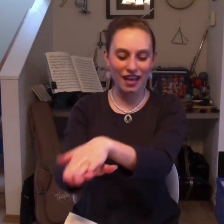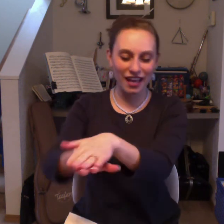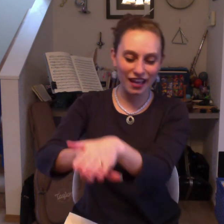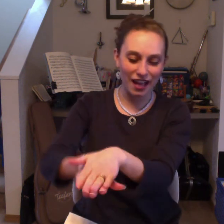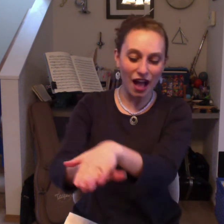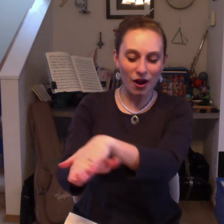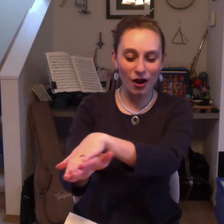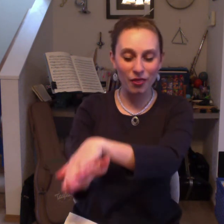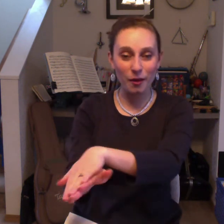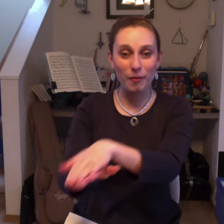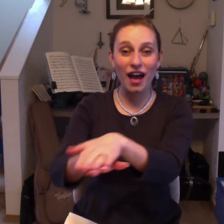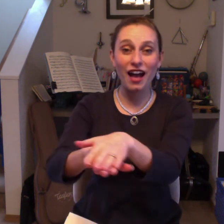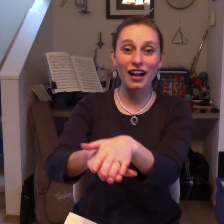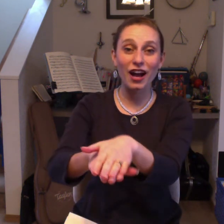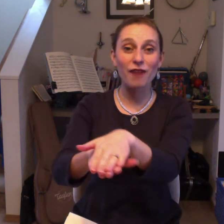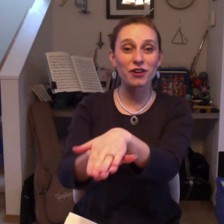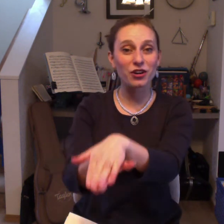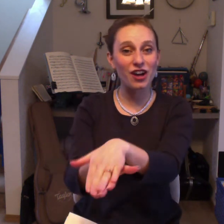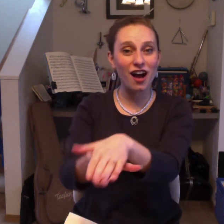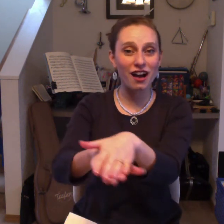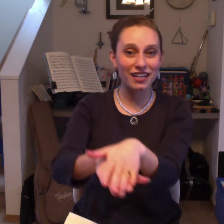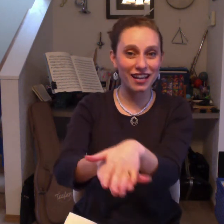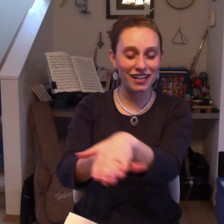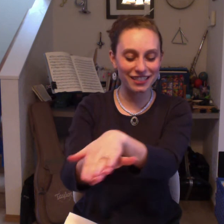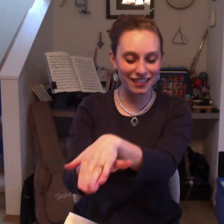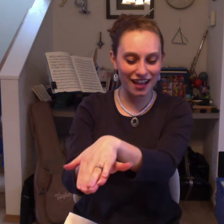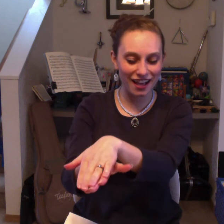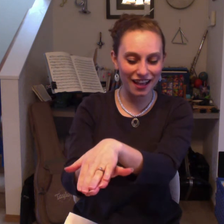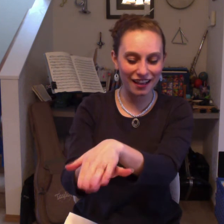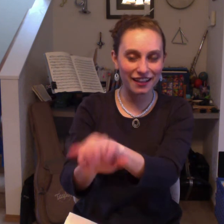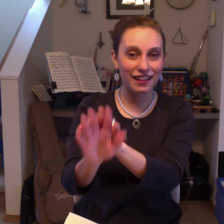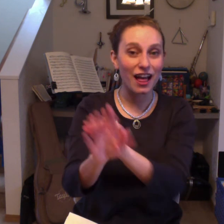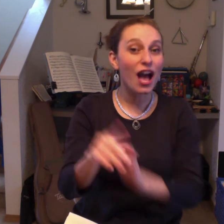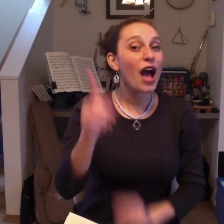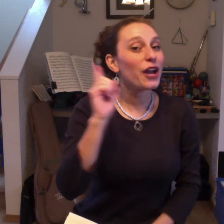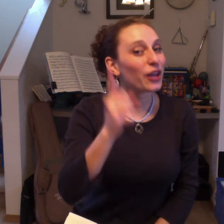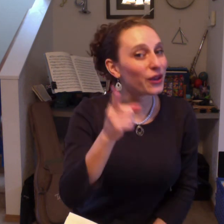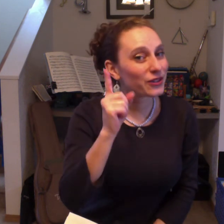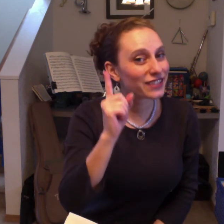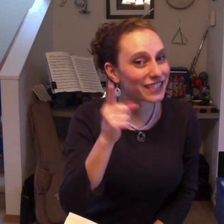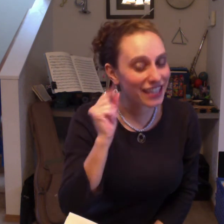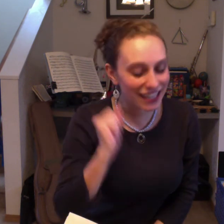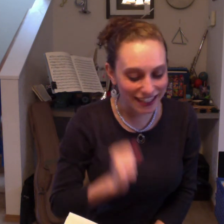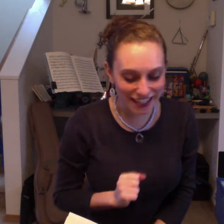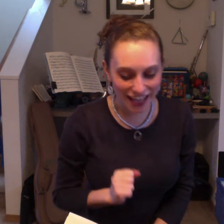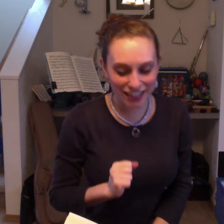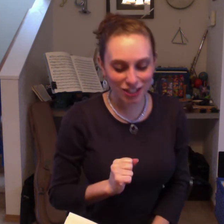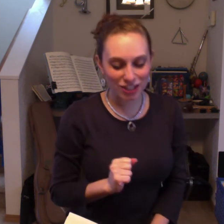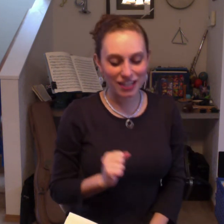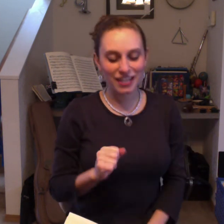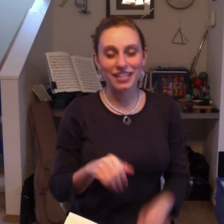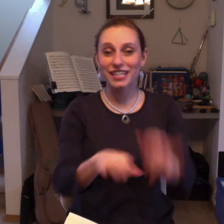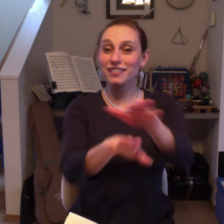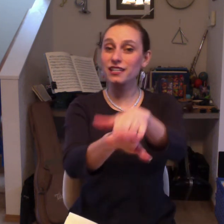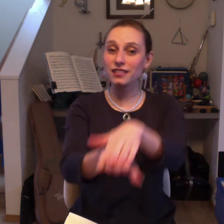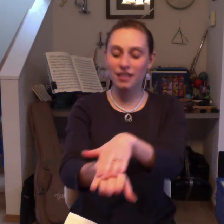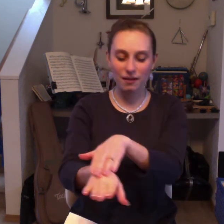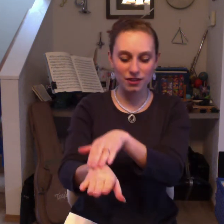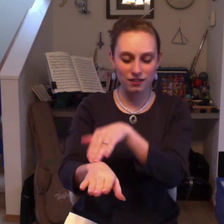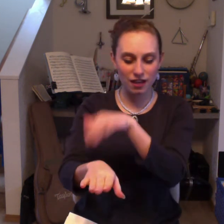on the back of a crocodile. You see, said she, he's as tame as tame